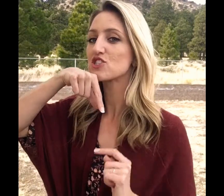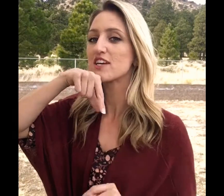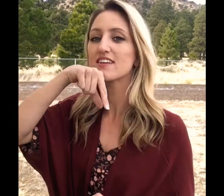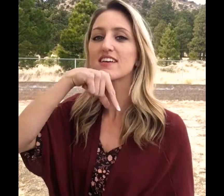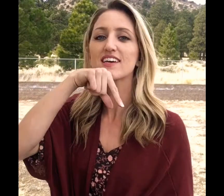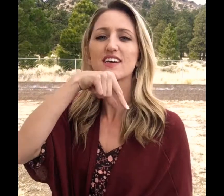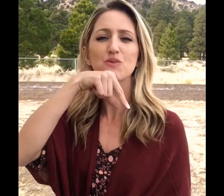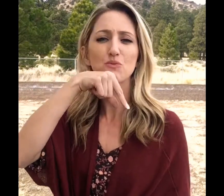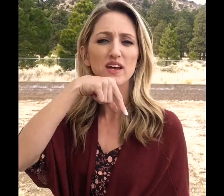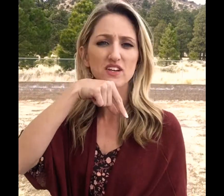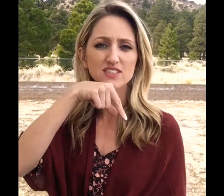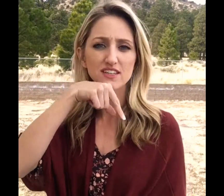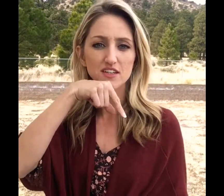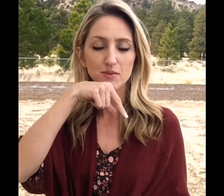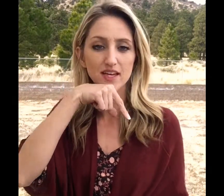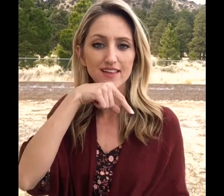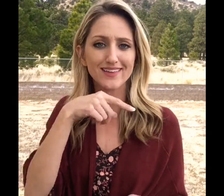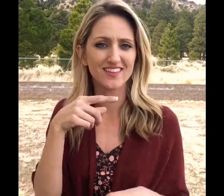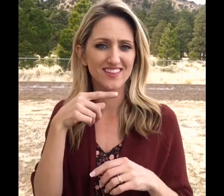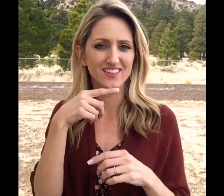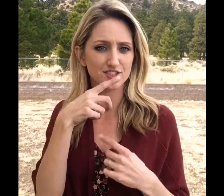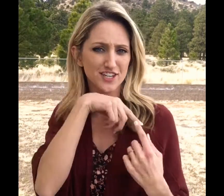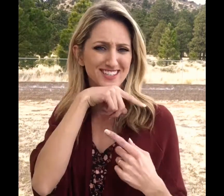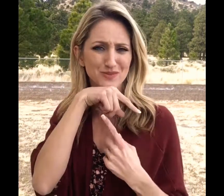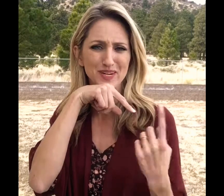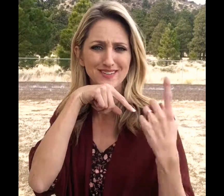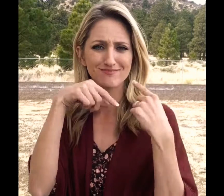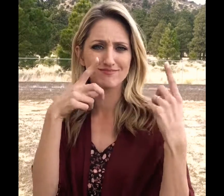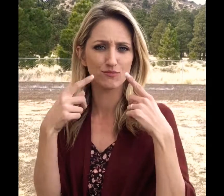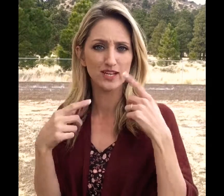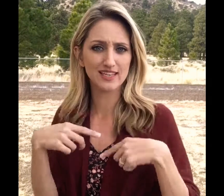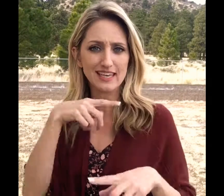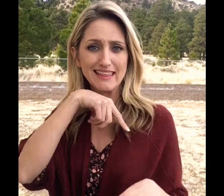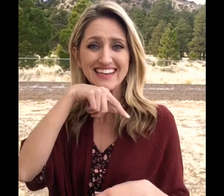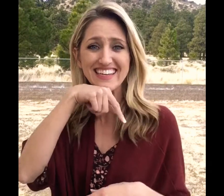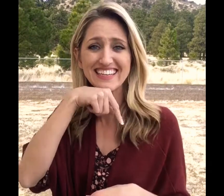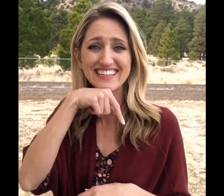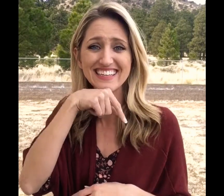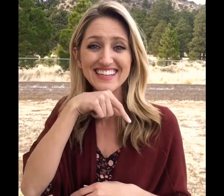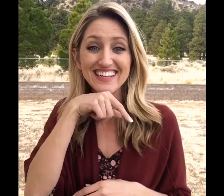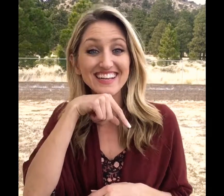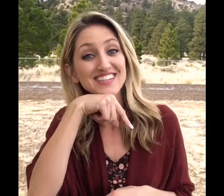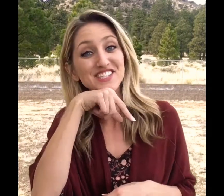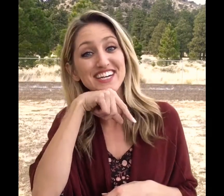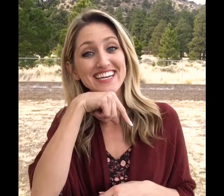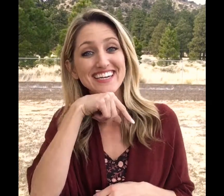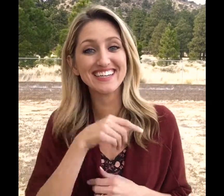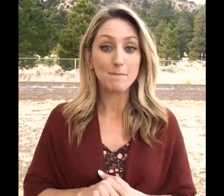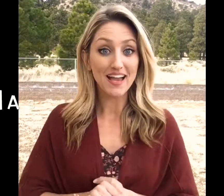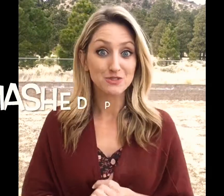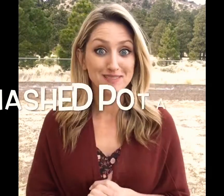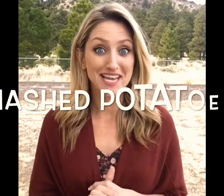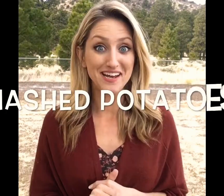chin and kind of wiggles a little bit. Like the turkeys weird wiggly thing. Turkey. Mash potatoes.